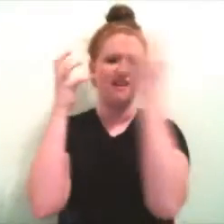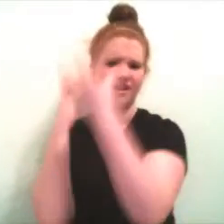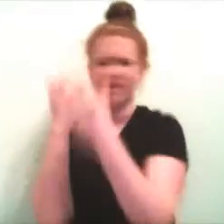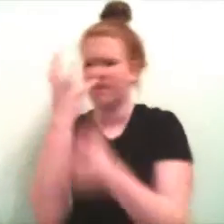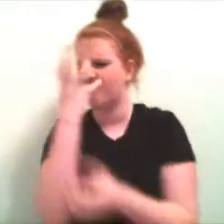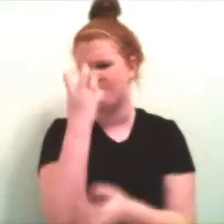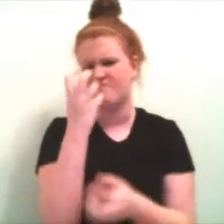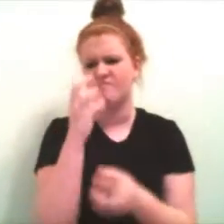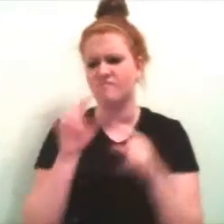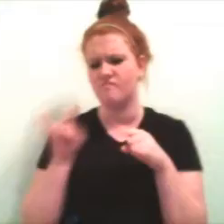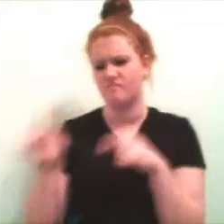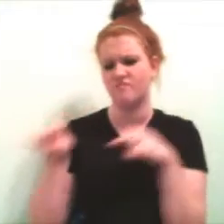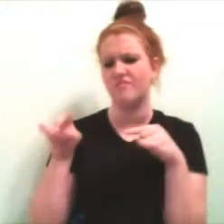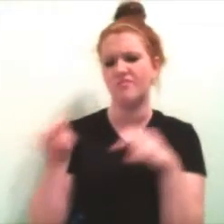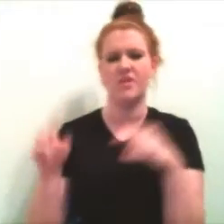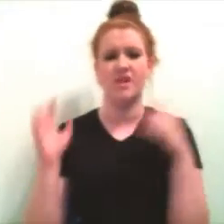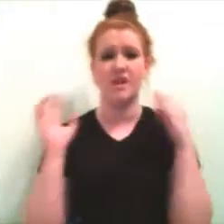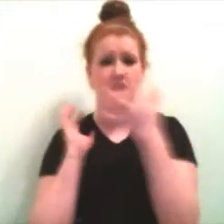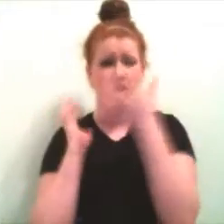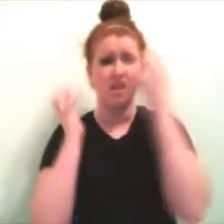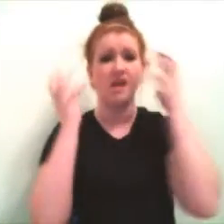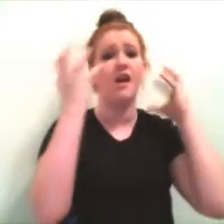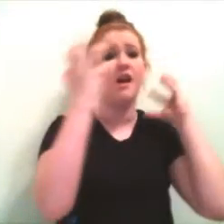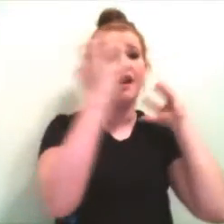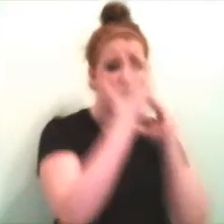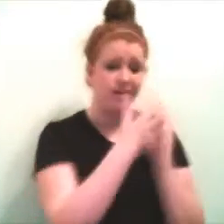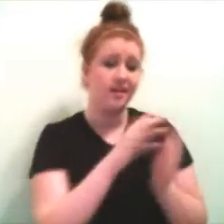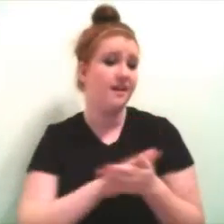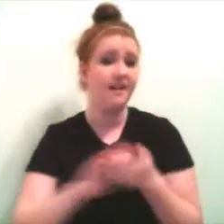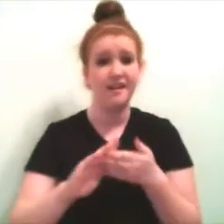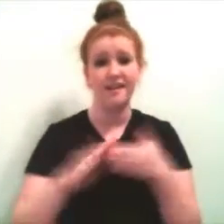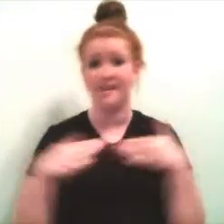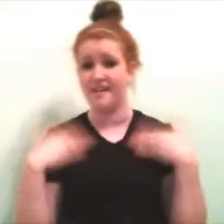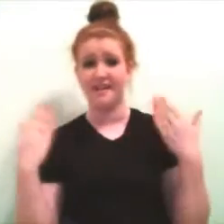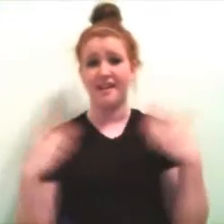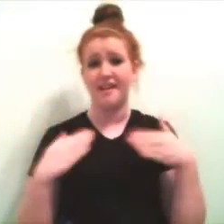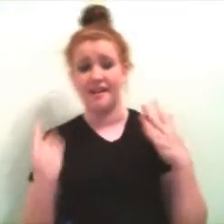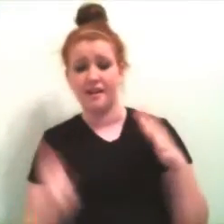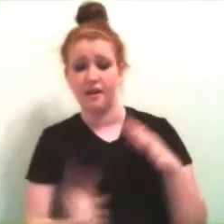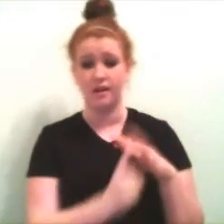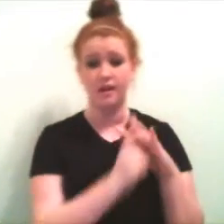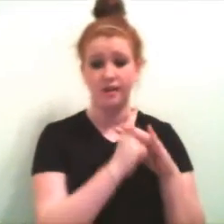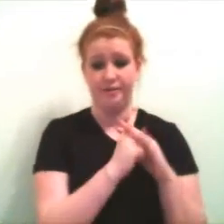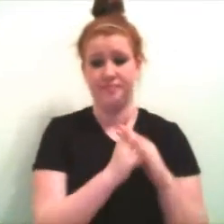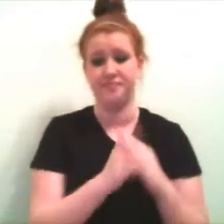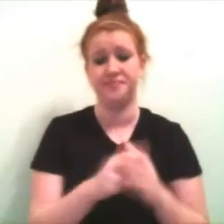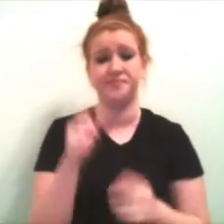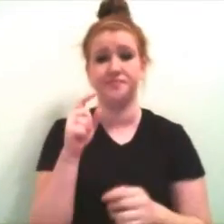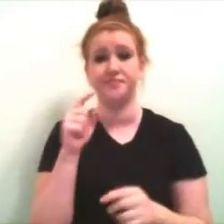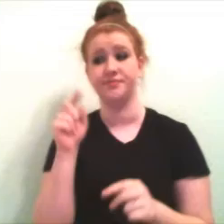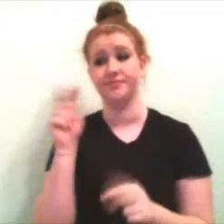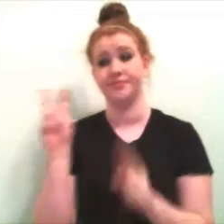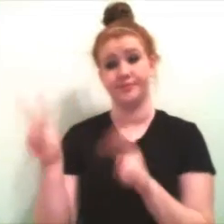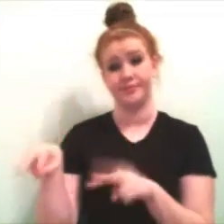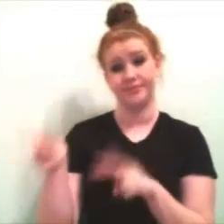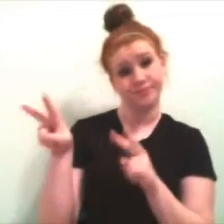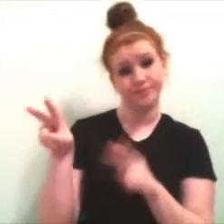your grave and masquerade, we can call it out and